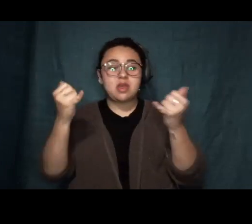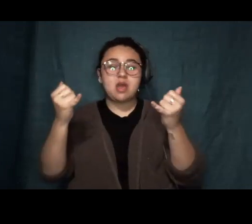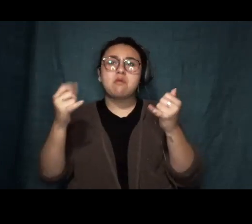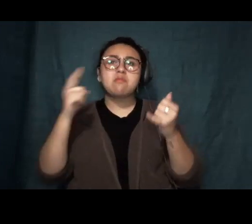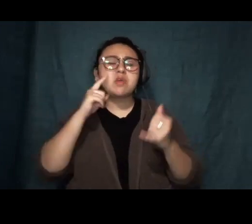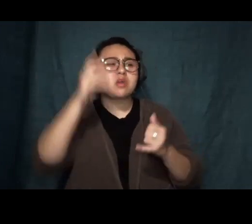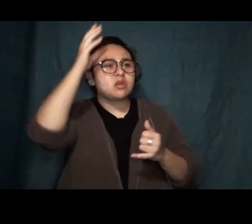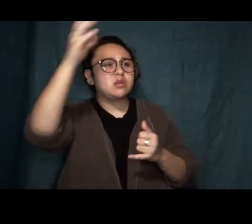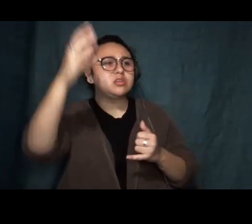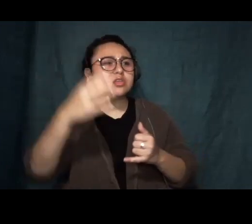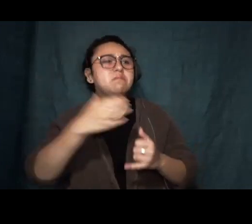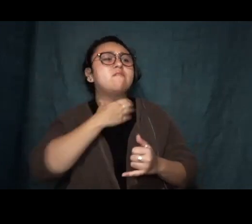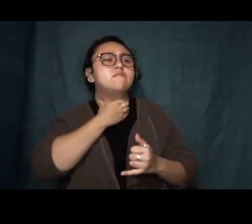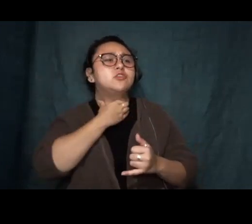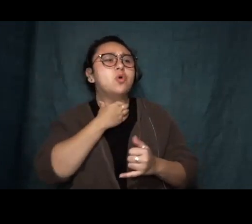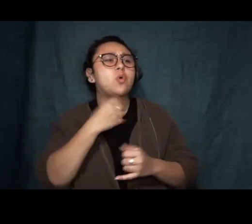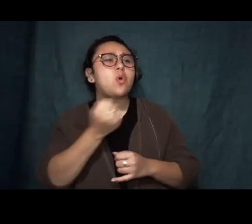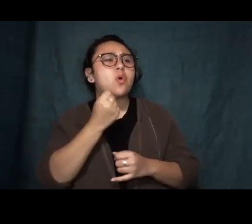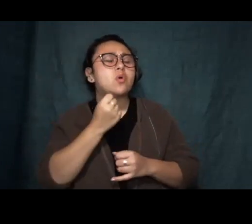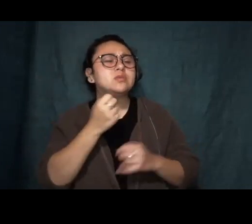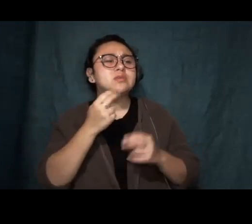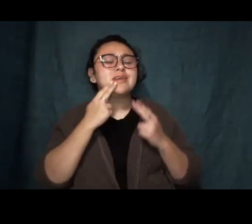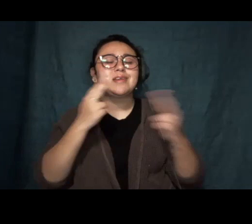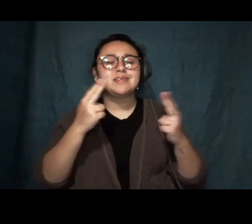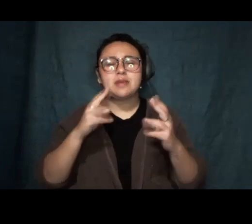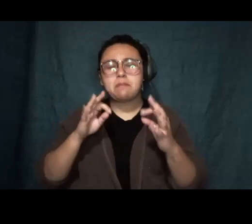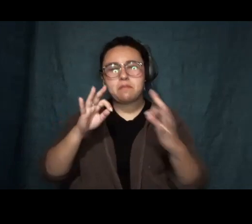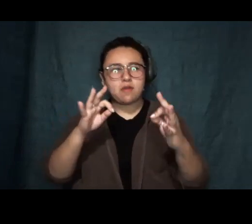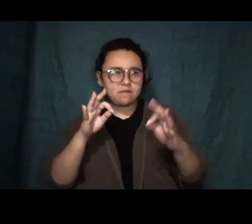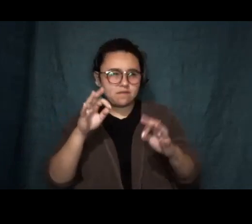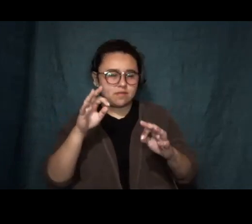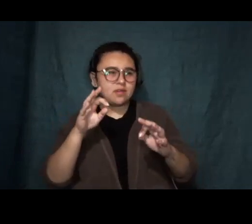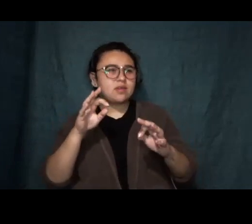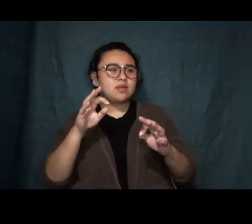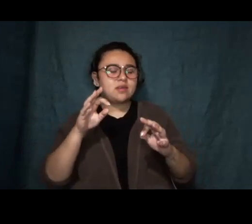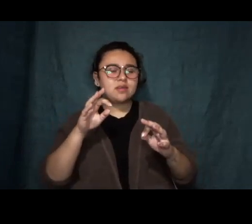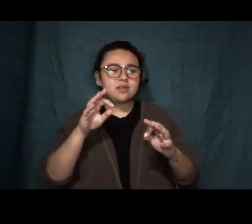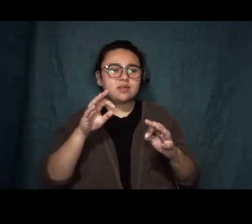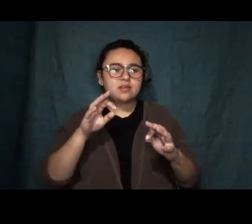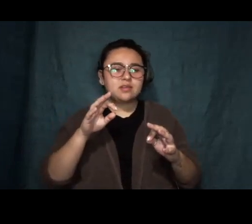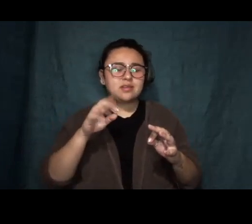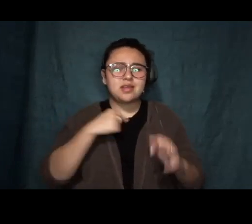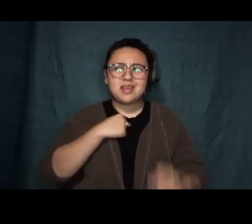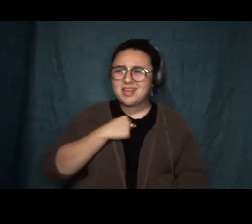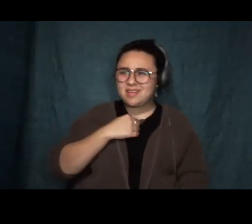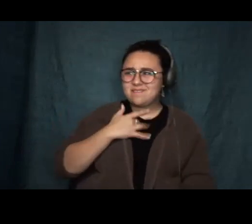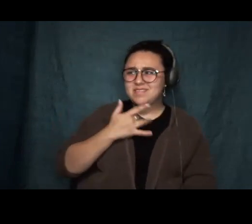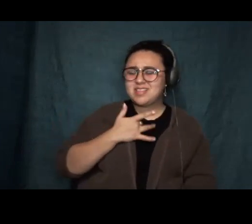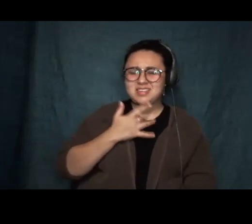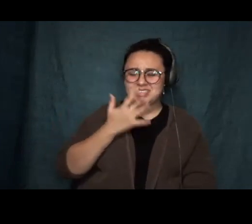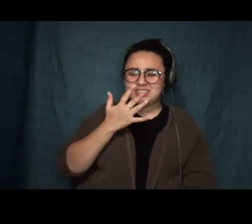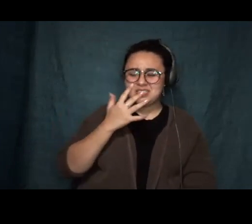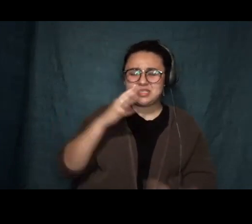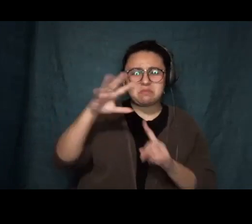innocent, so perfect. I taste smoke when I repeat it. Four gray